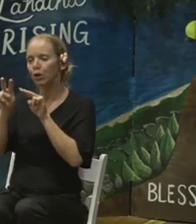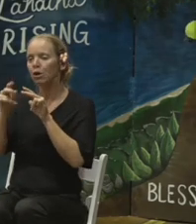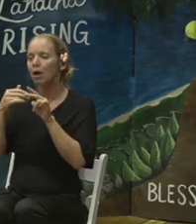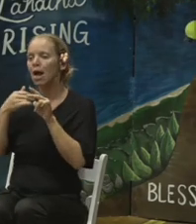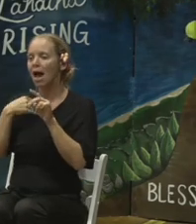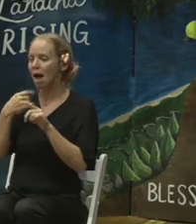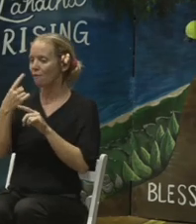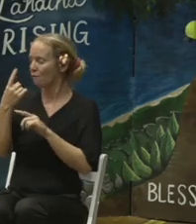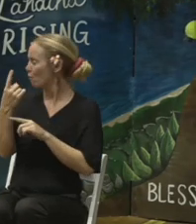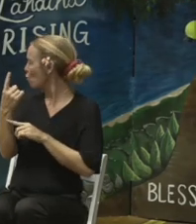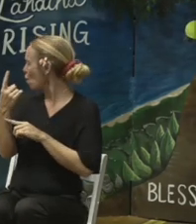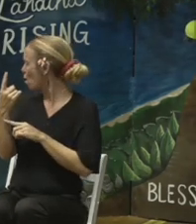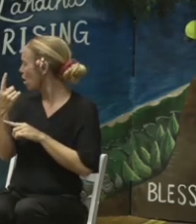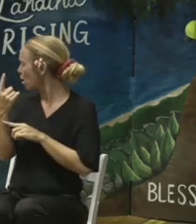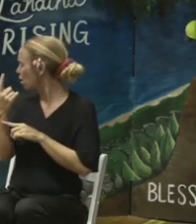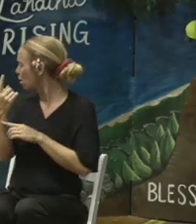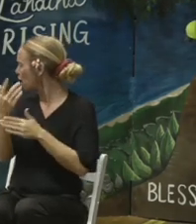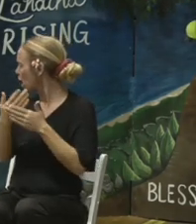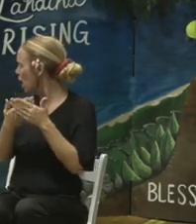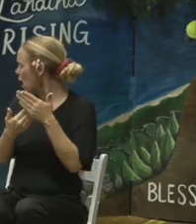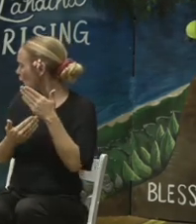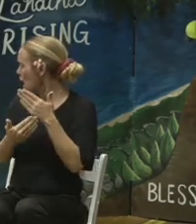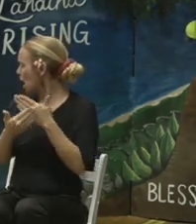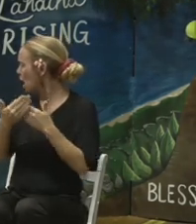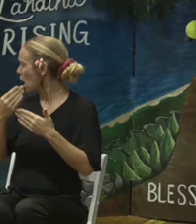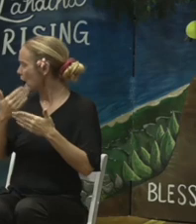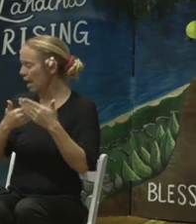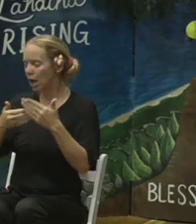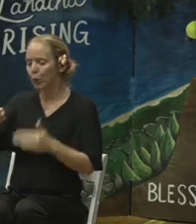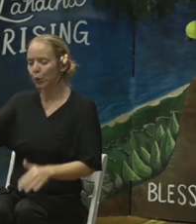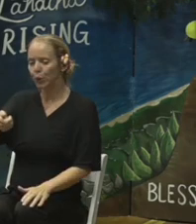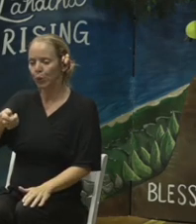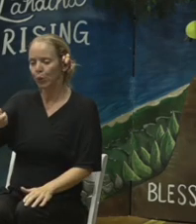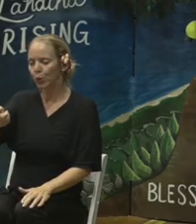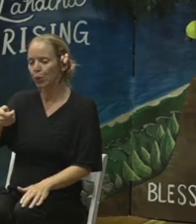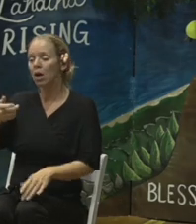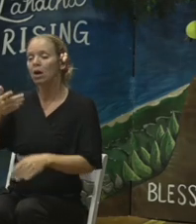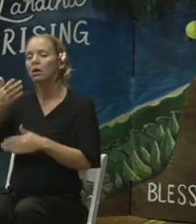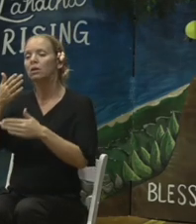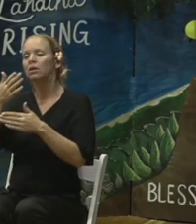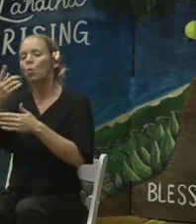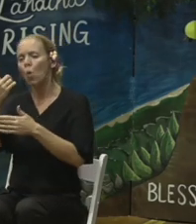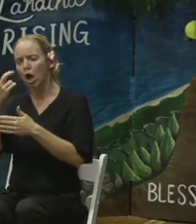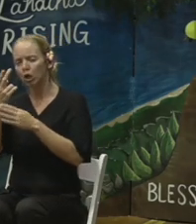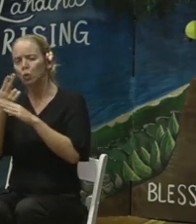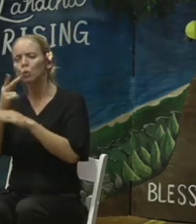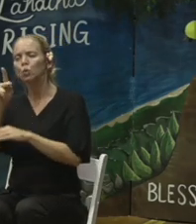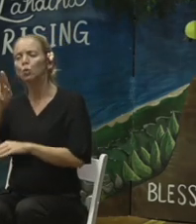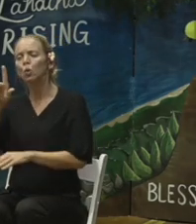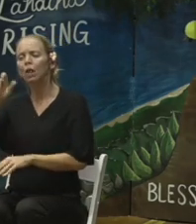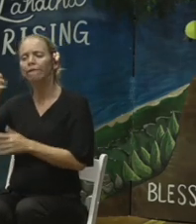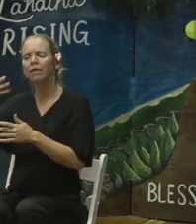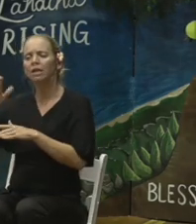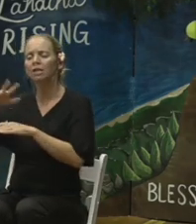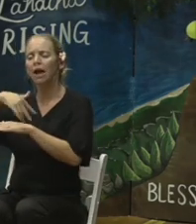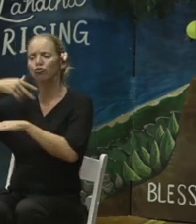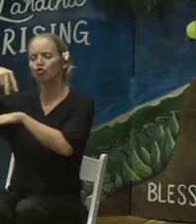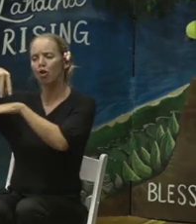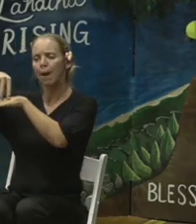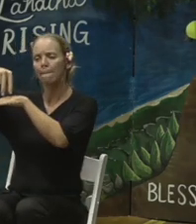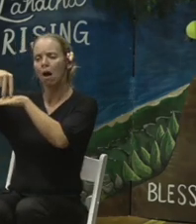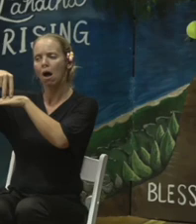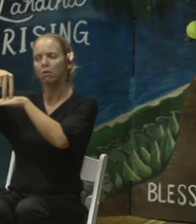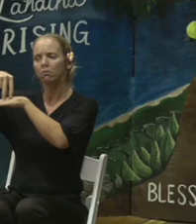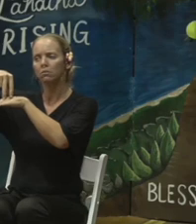used in Kula is like this tripod where it's strategically placed around certain locations. So for wherever the final